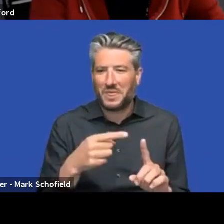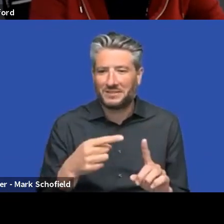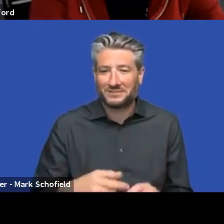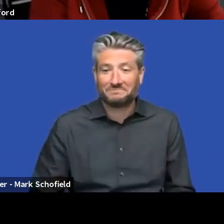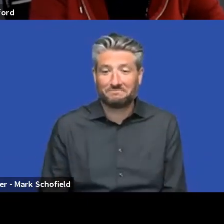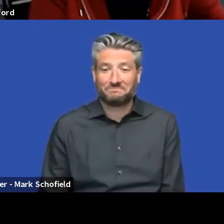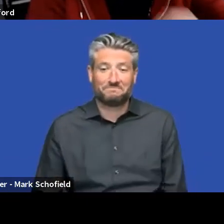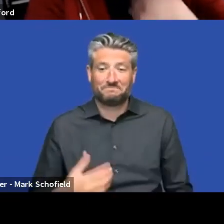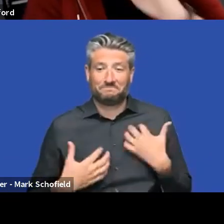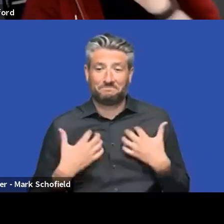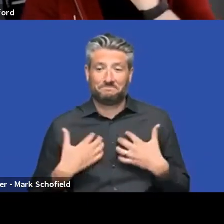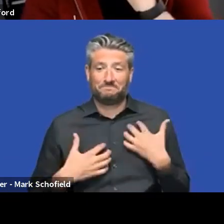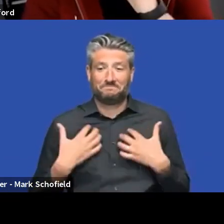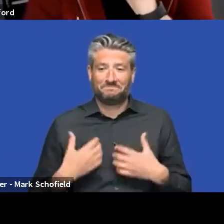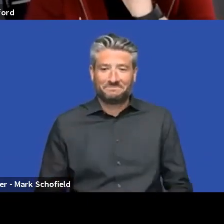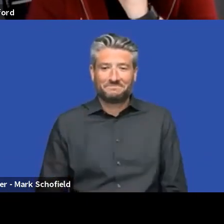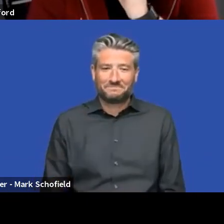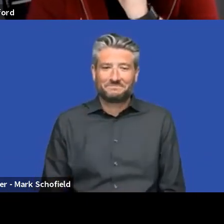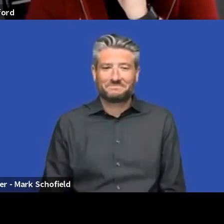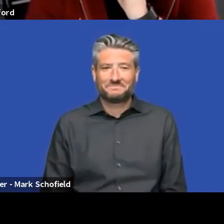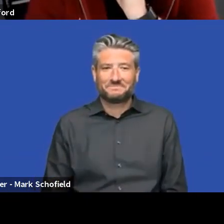to very, very much the release day.